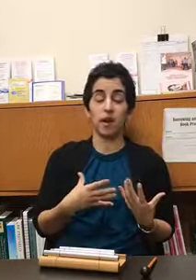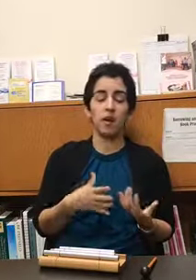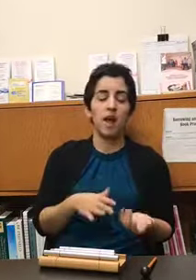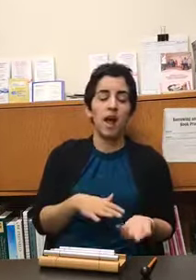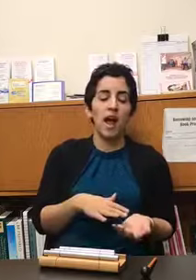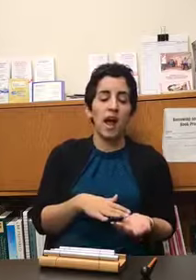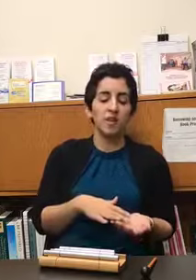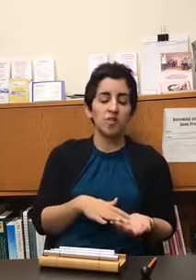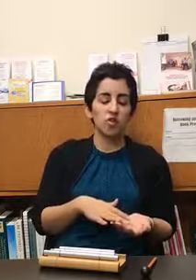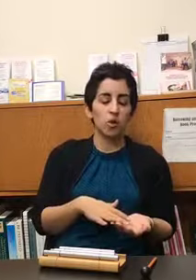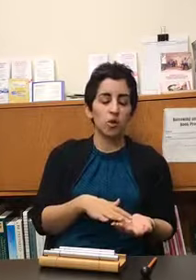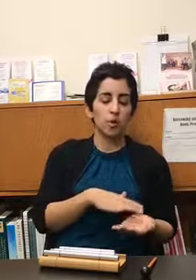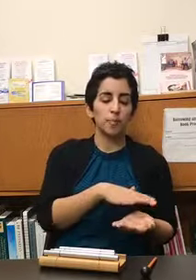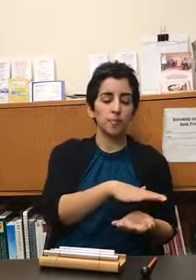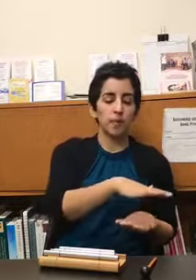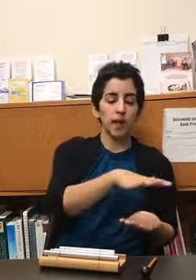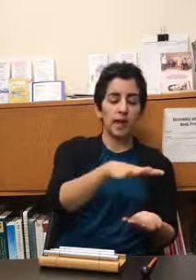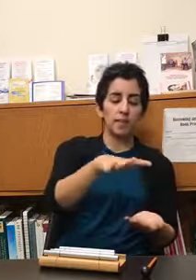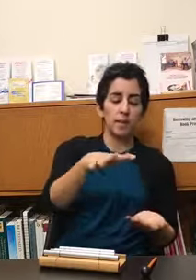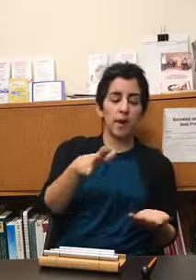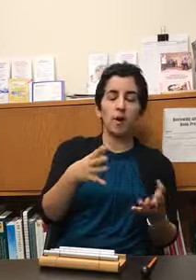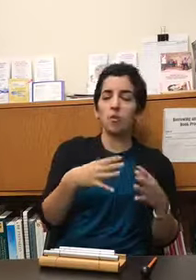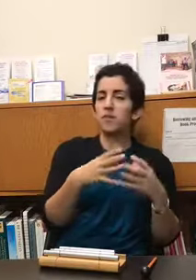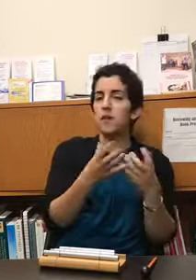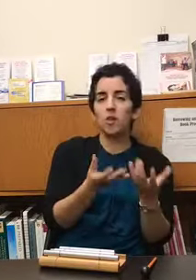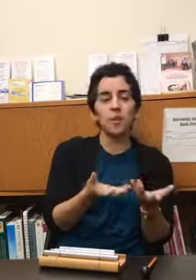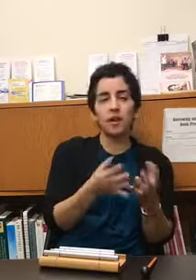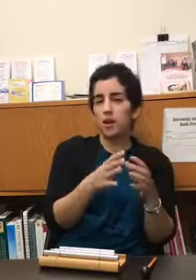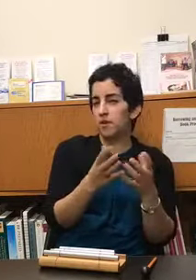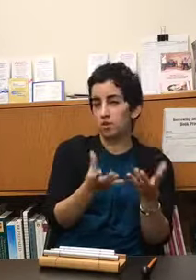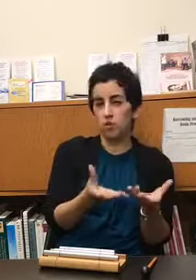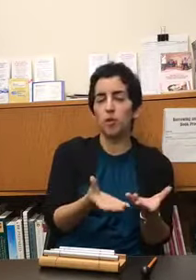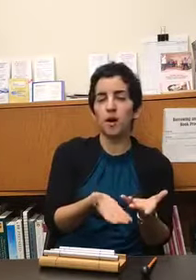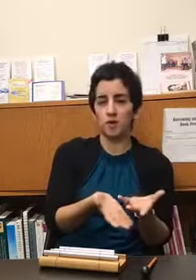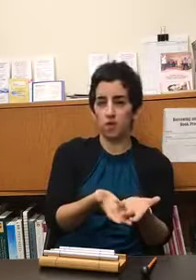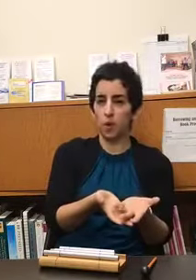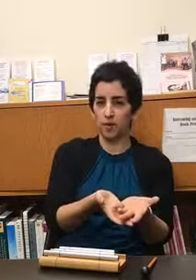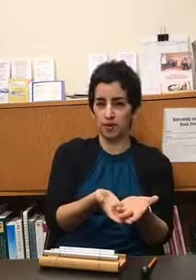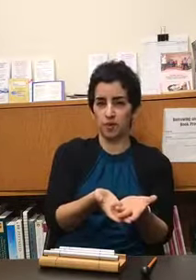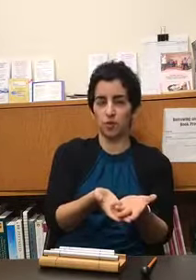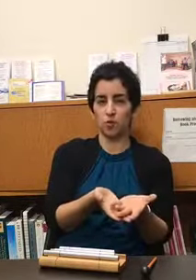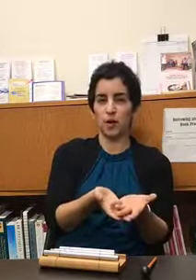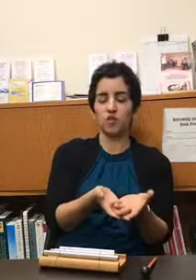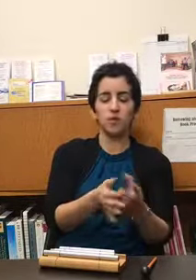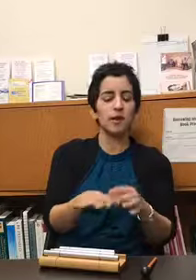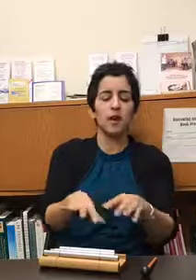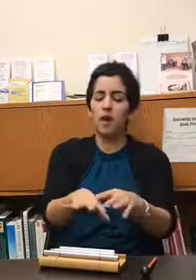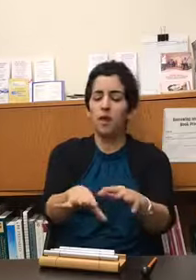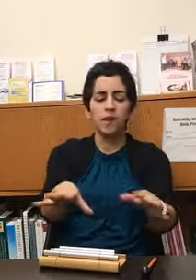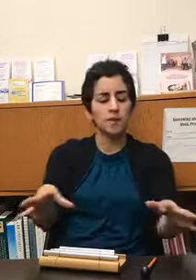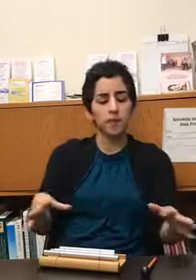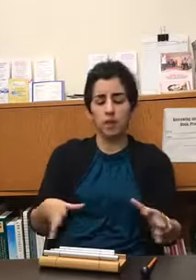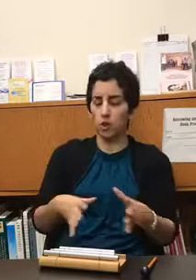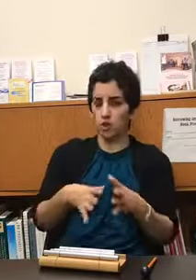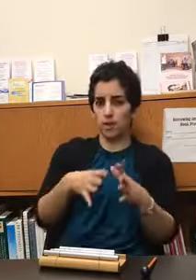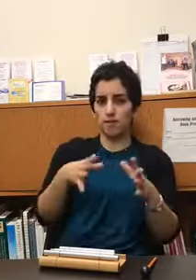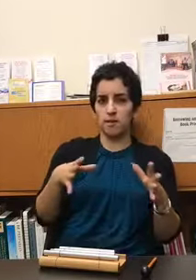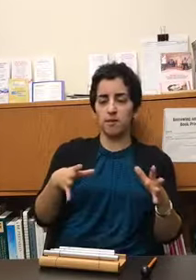and so it's about developing kind of a toolbox of coping skills right doing things that might look like this